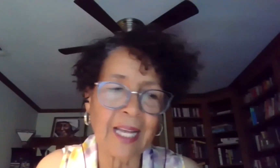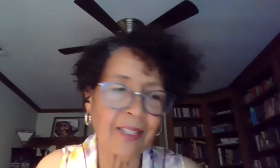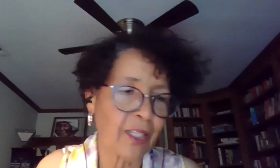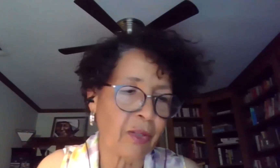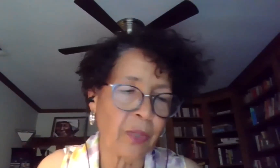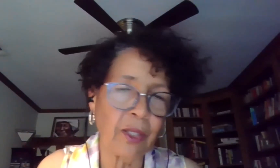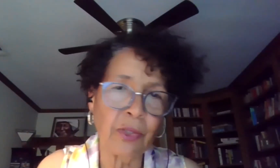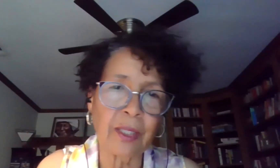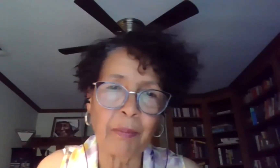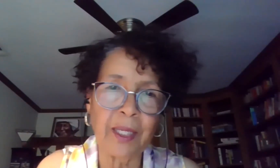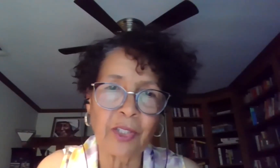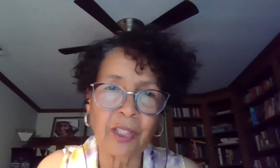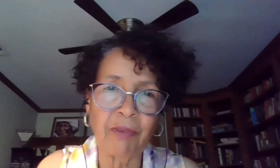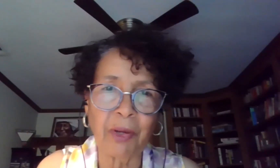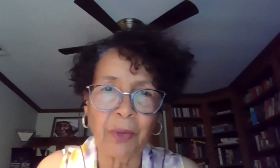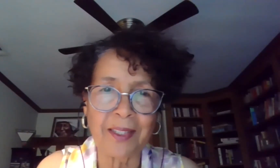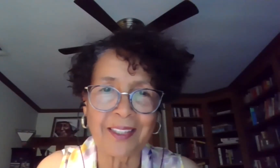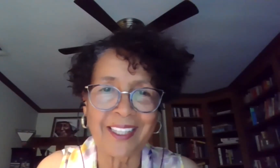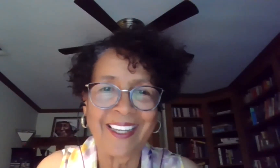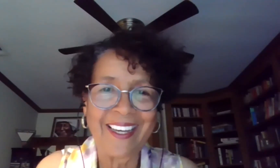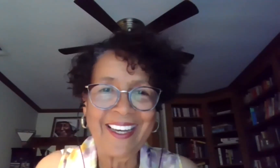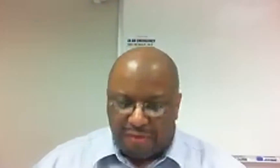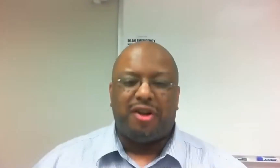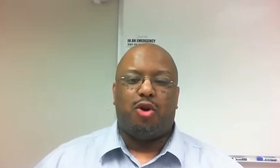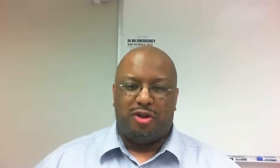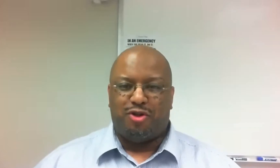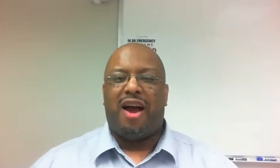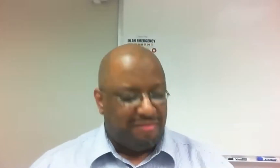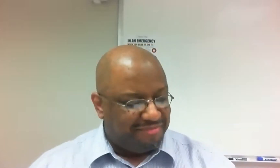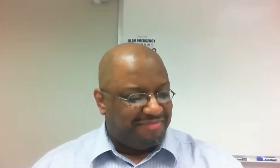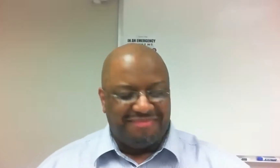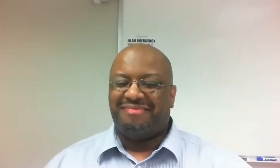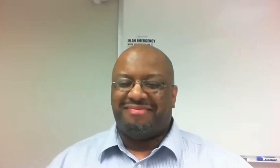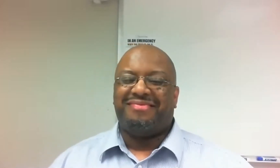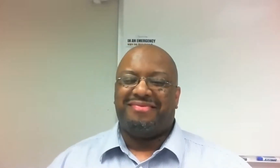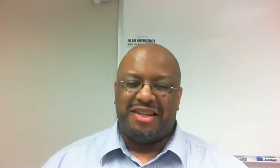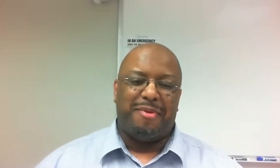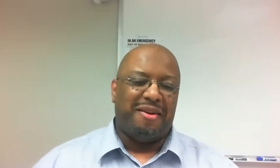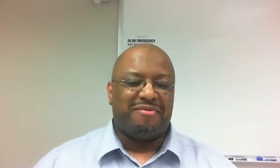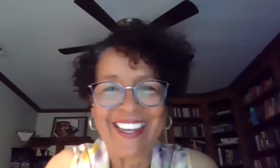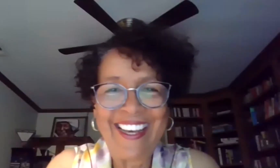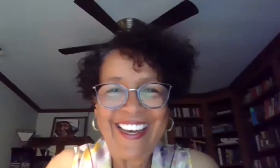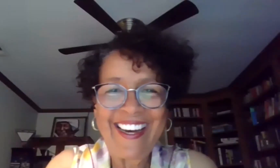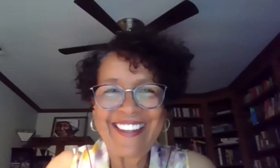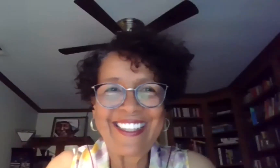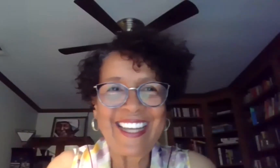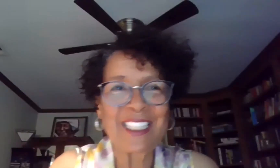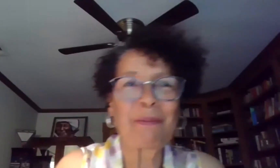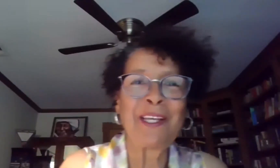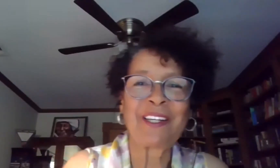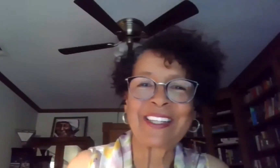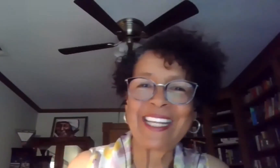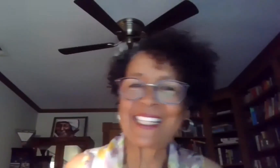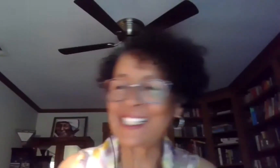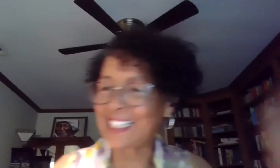It sounds like you're on the way to using that PhD very wisely. I'm definitely going to be sure. I appreciate it. appreciate it. The next